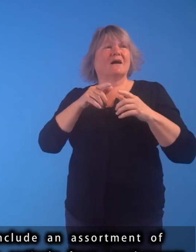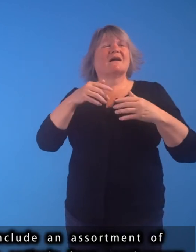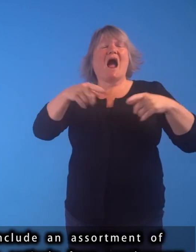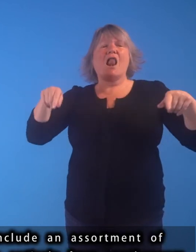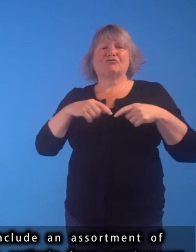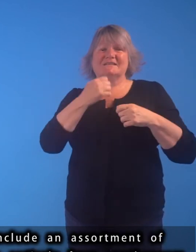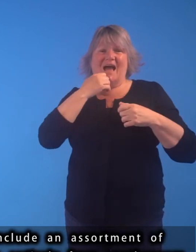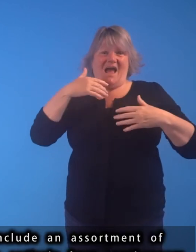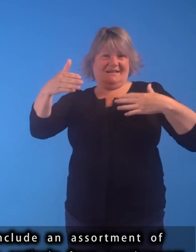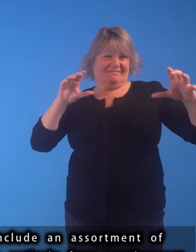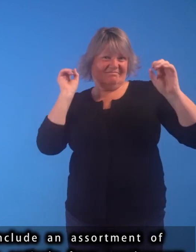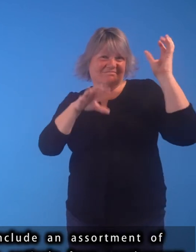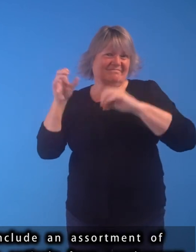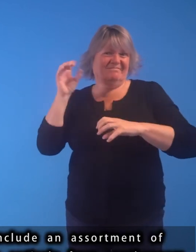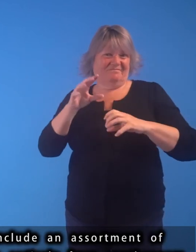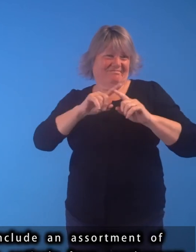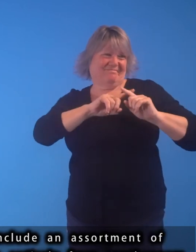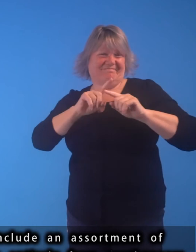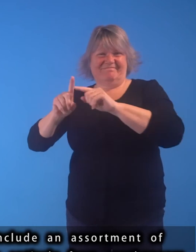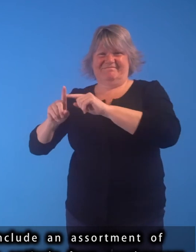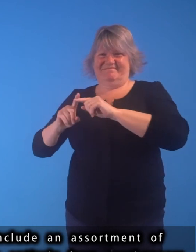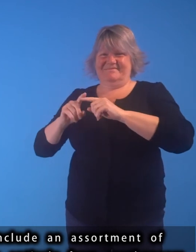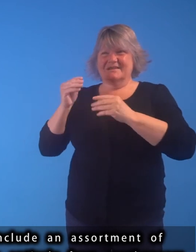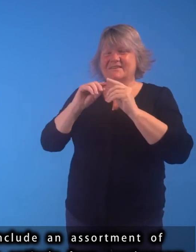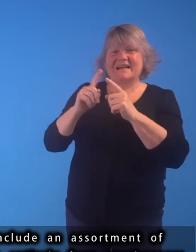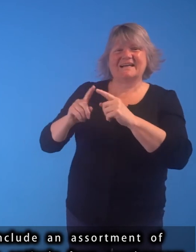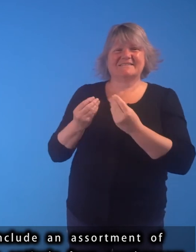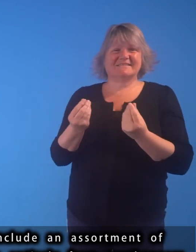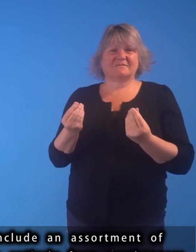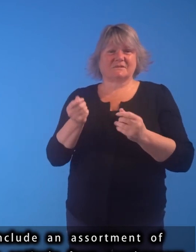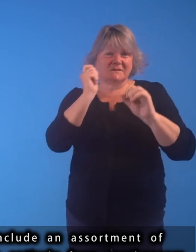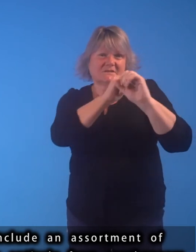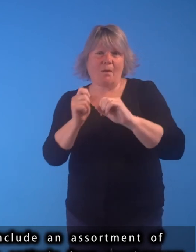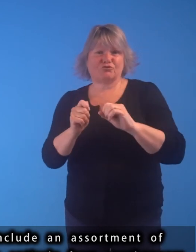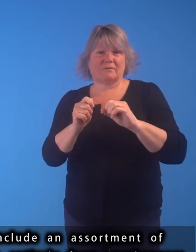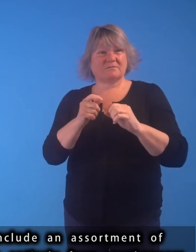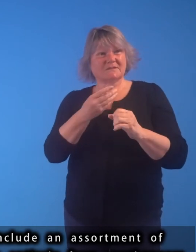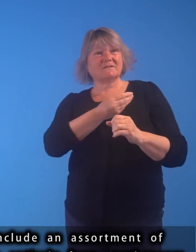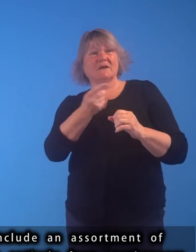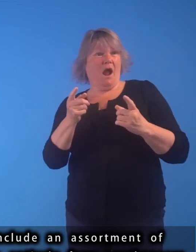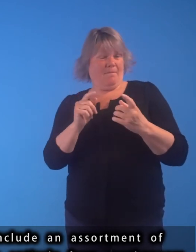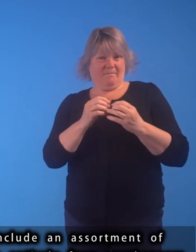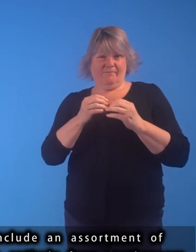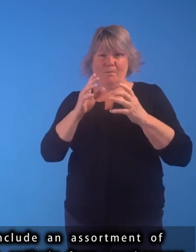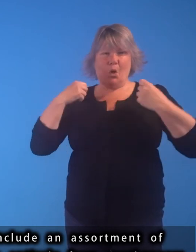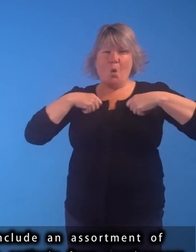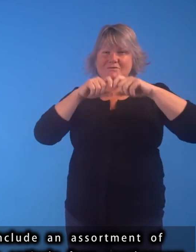installations that include an assortment of diverse components or sculptures made entirely from coat hangers.